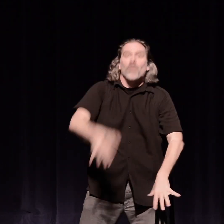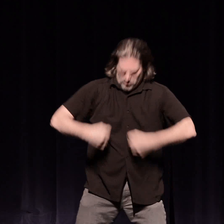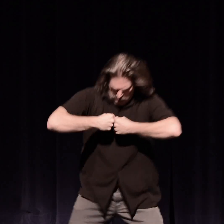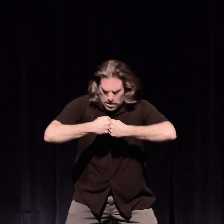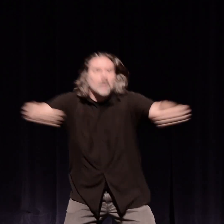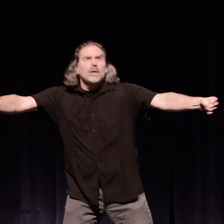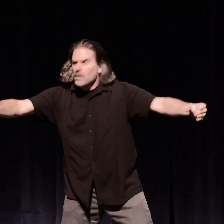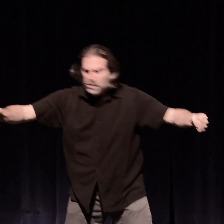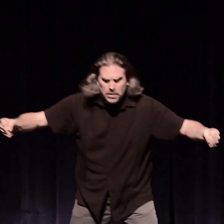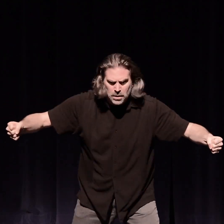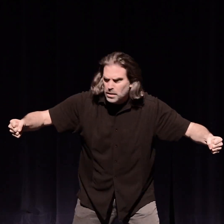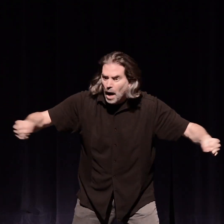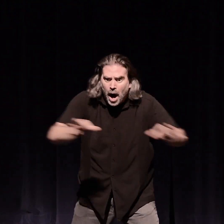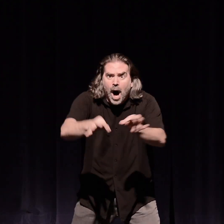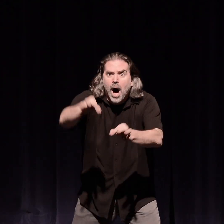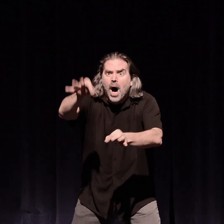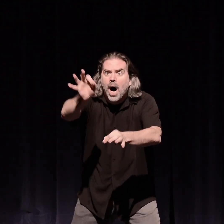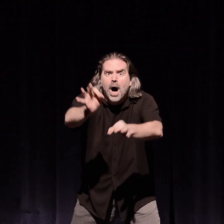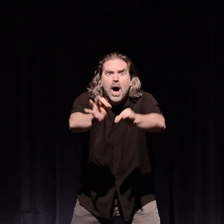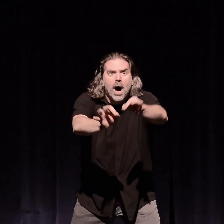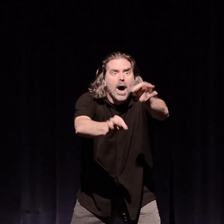Past his window, an ocean of hats,